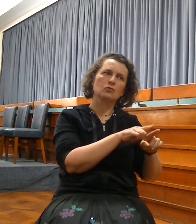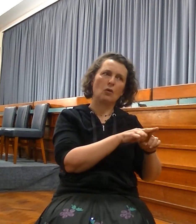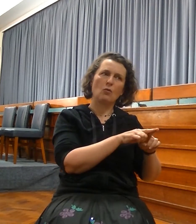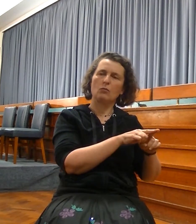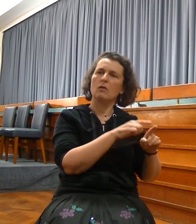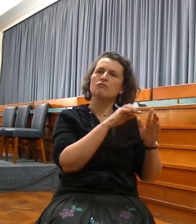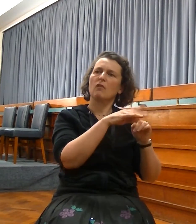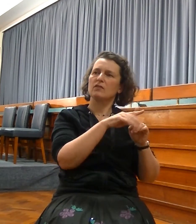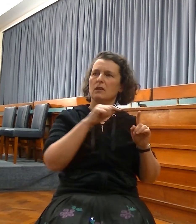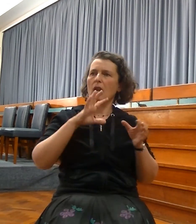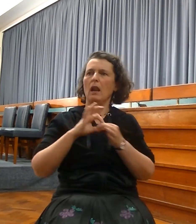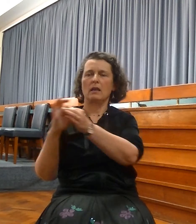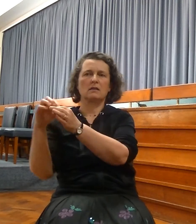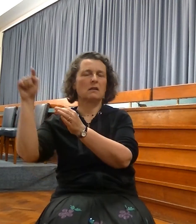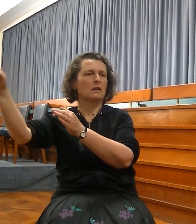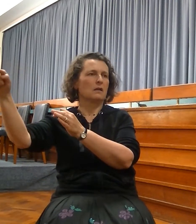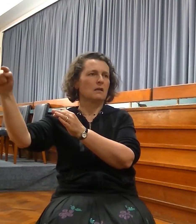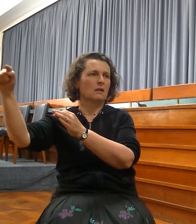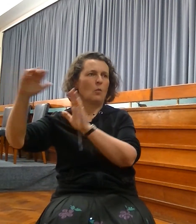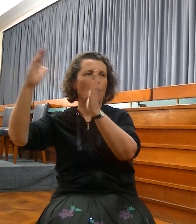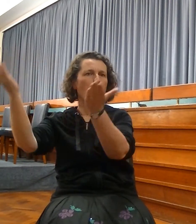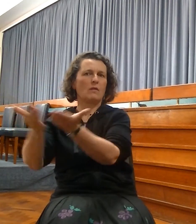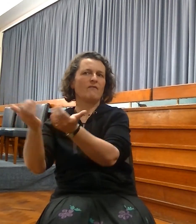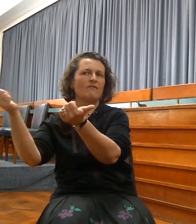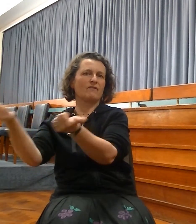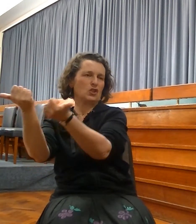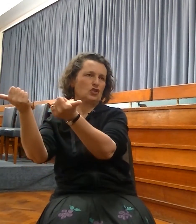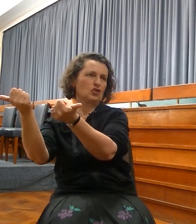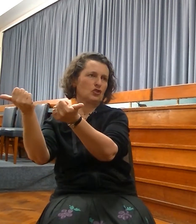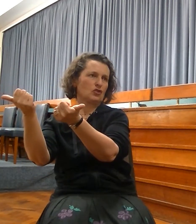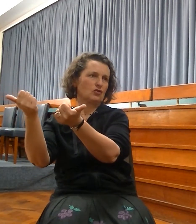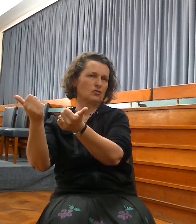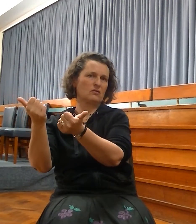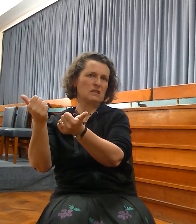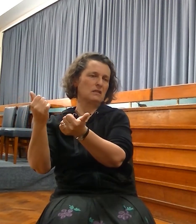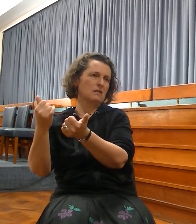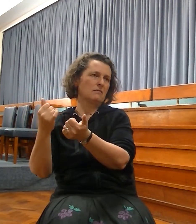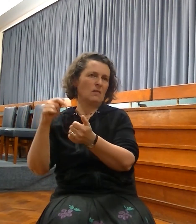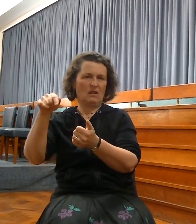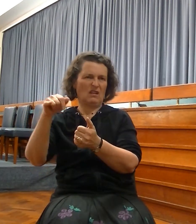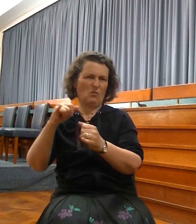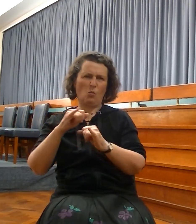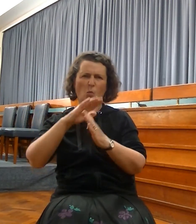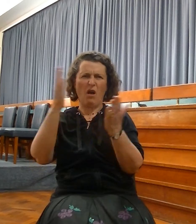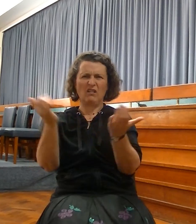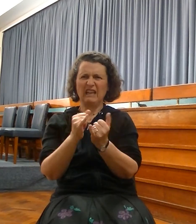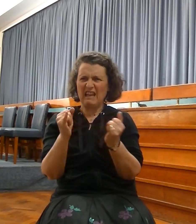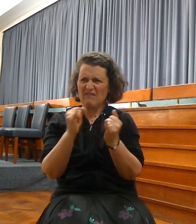society and culture and evil of this vain world, and all the things that drive it.